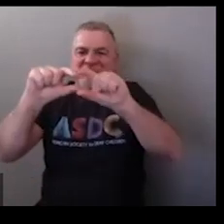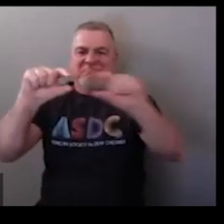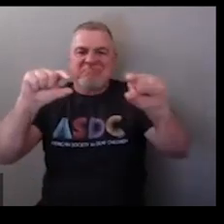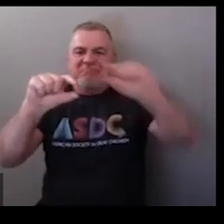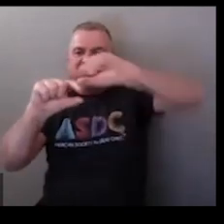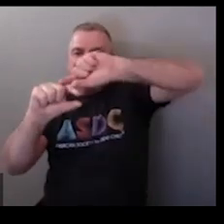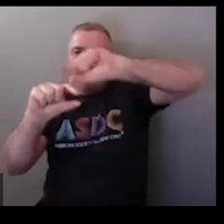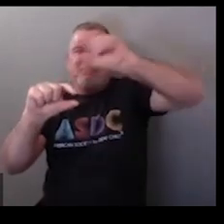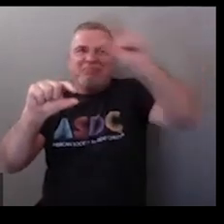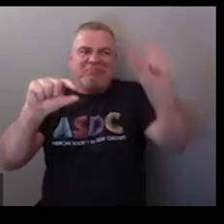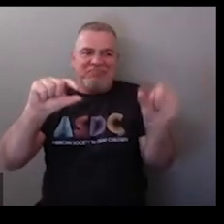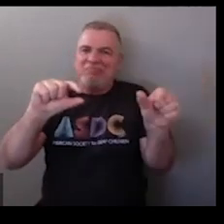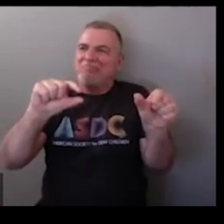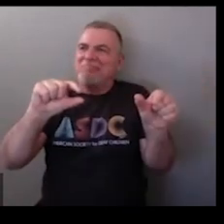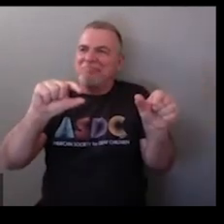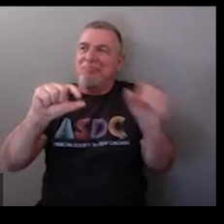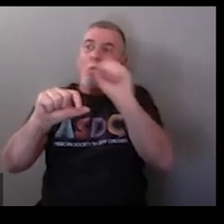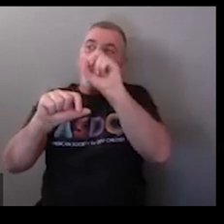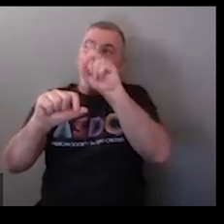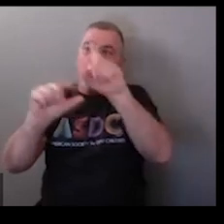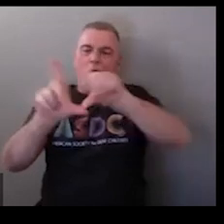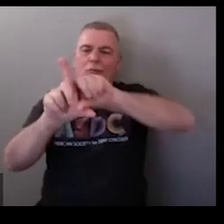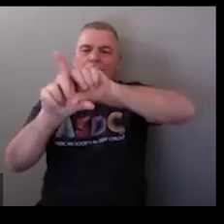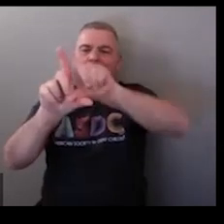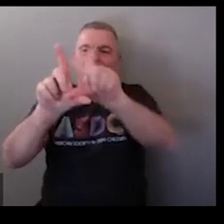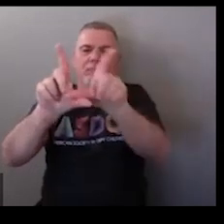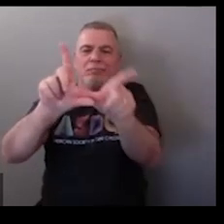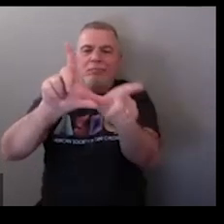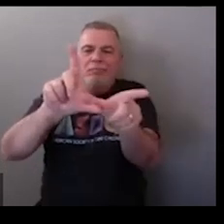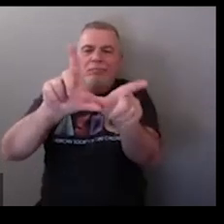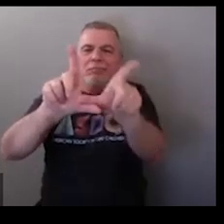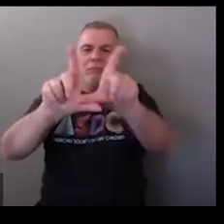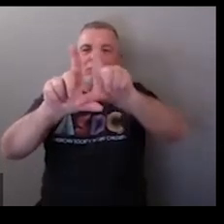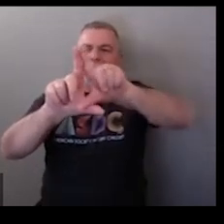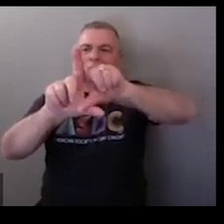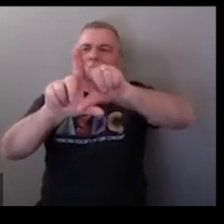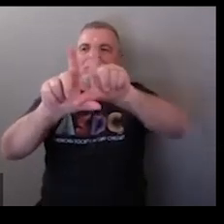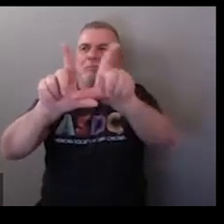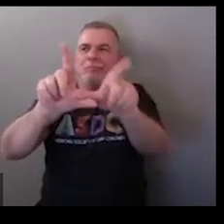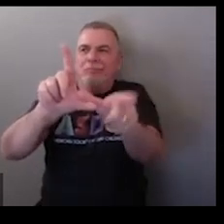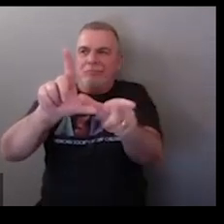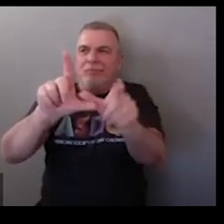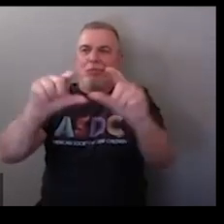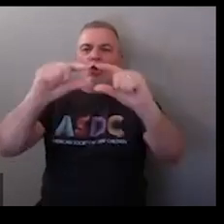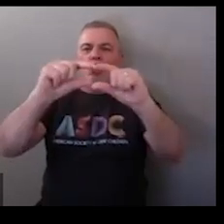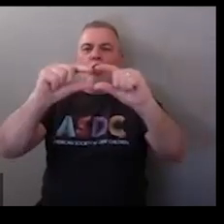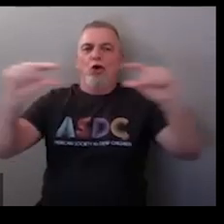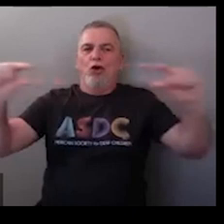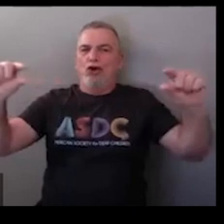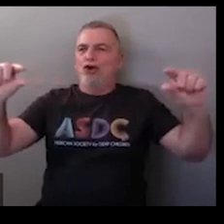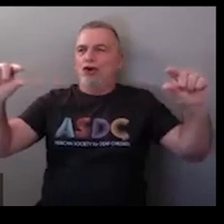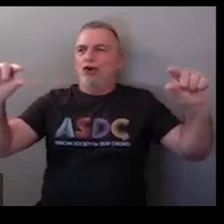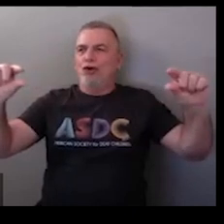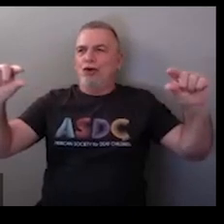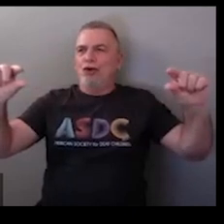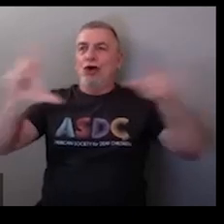you know describing it you can just describe you know the plastic piece that goes along the bottom or you can do it with the two hell hand shapes there to describe your